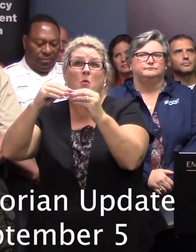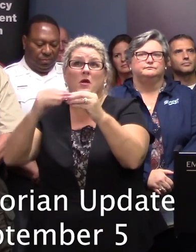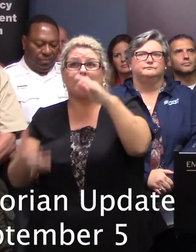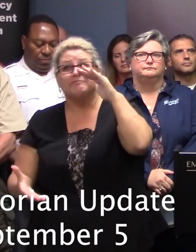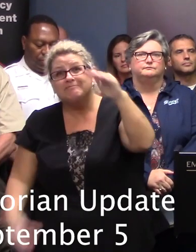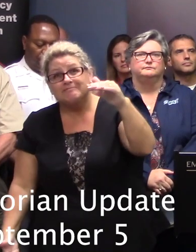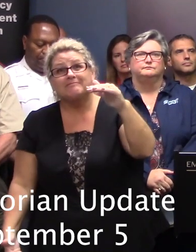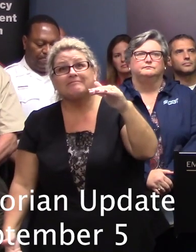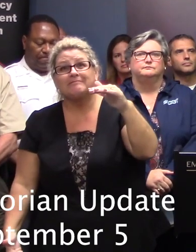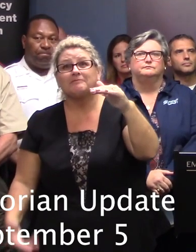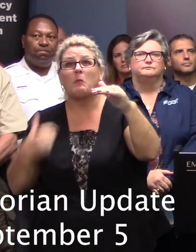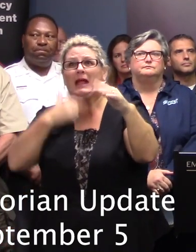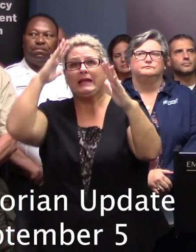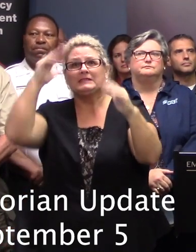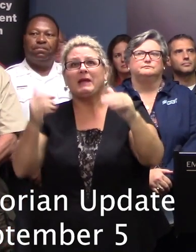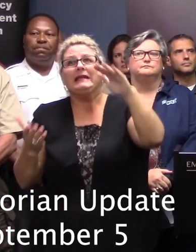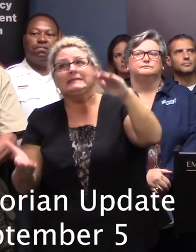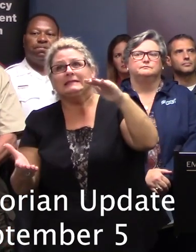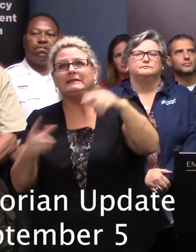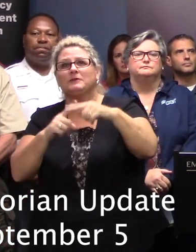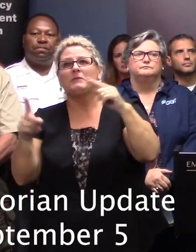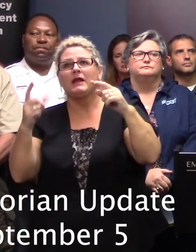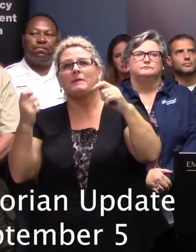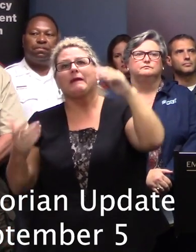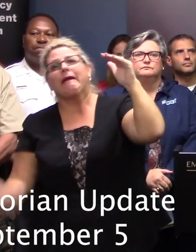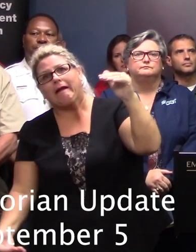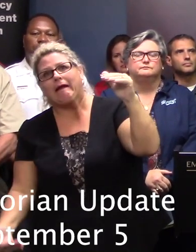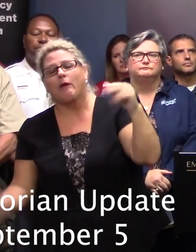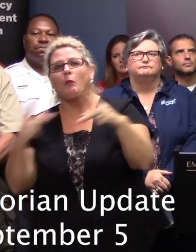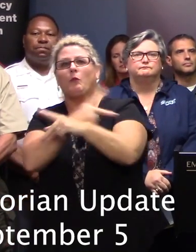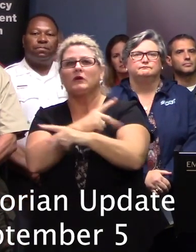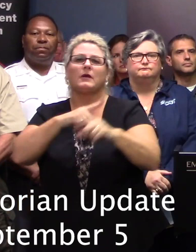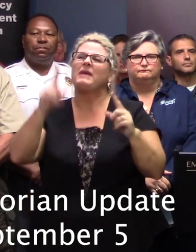than had been expected a couple of days ago but that's the way hurricanes work